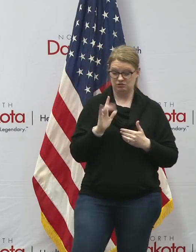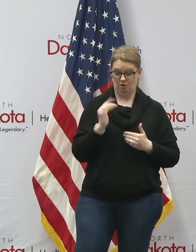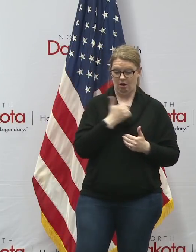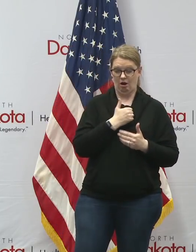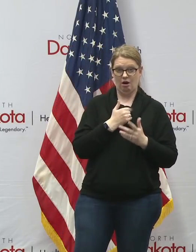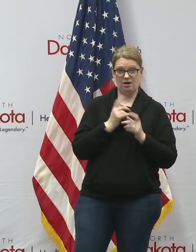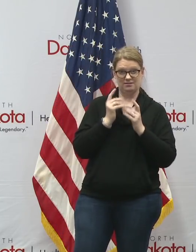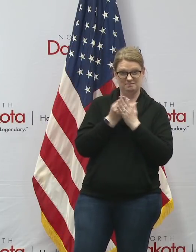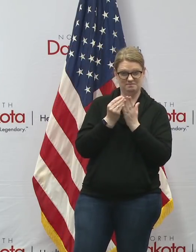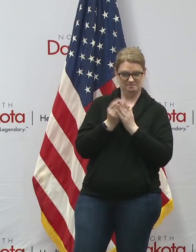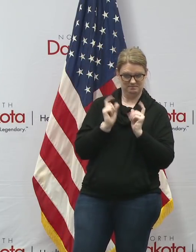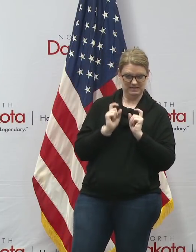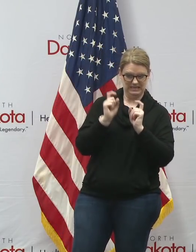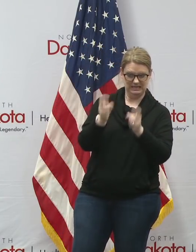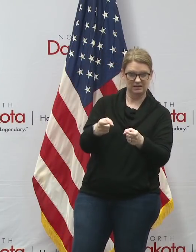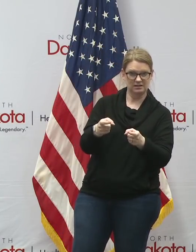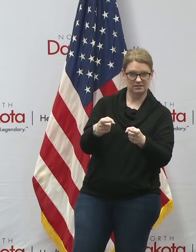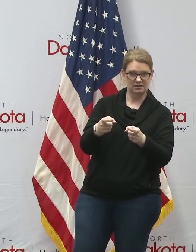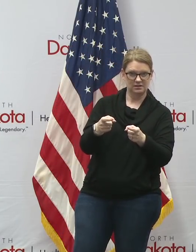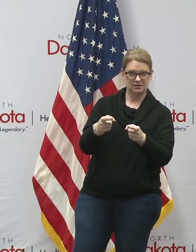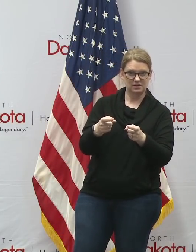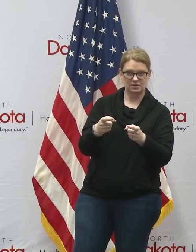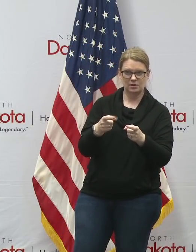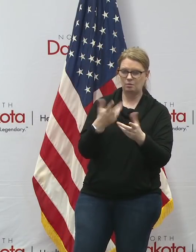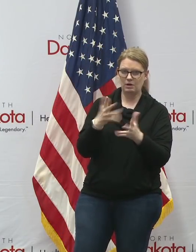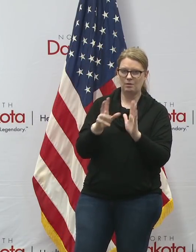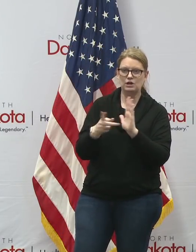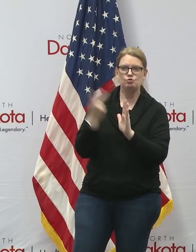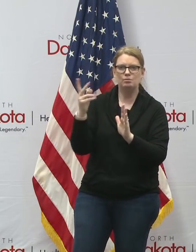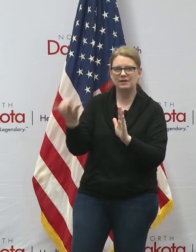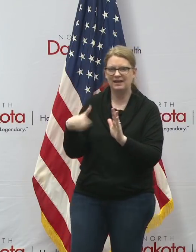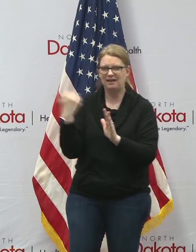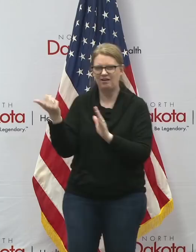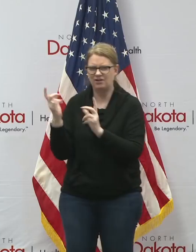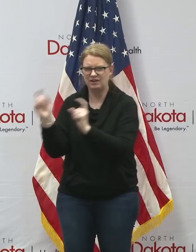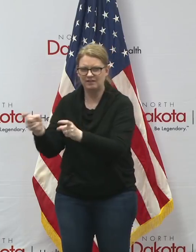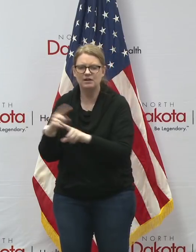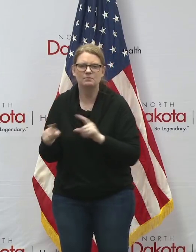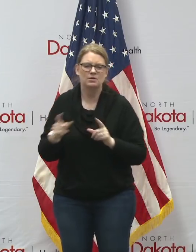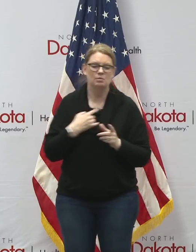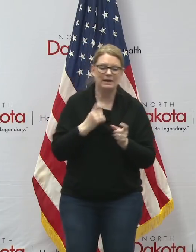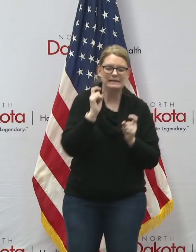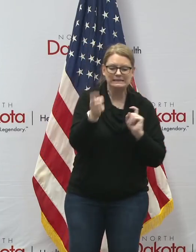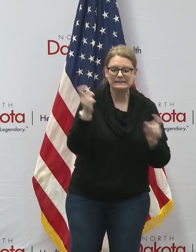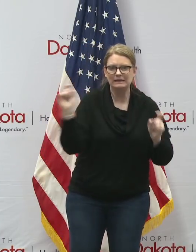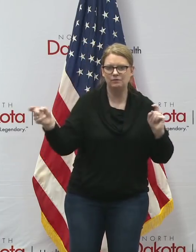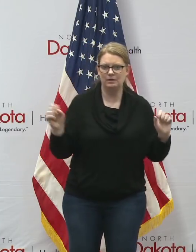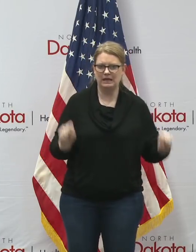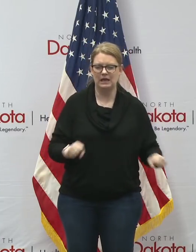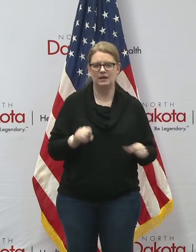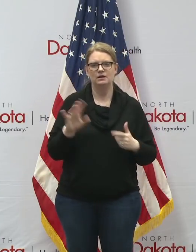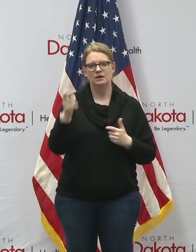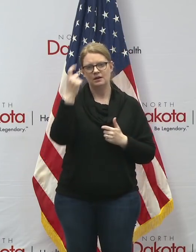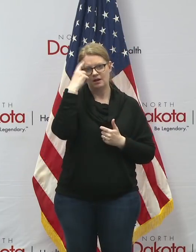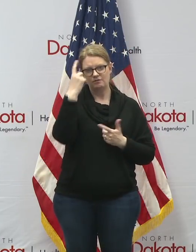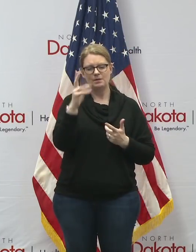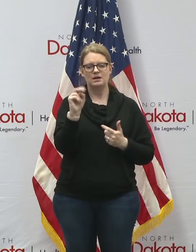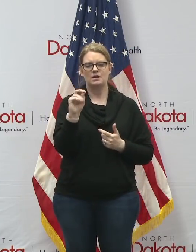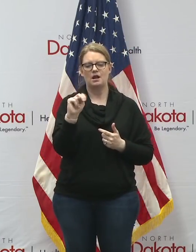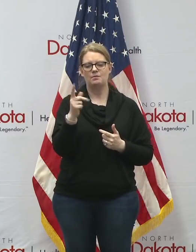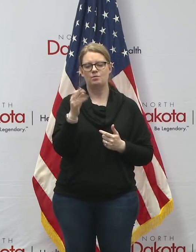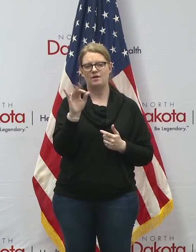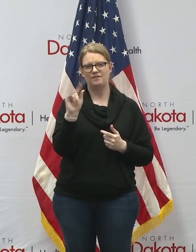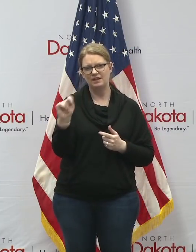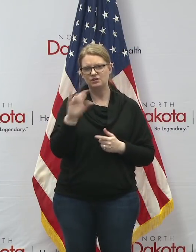go for unmet needs and don't duplicate the giving of others any non-profit organization government entity or volunteer